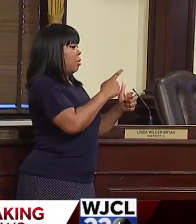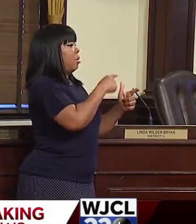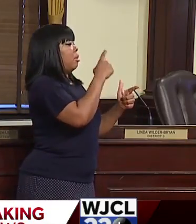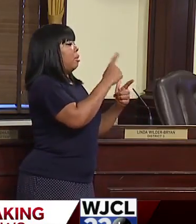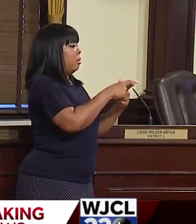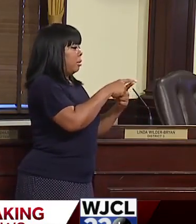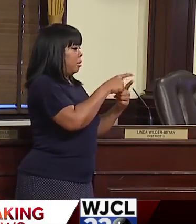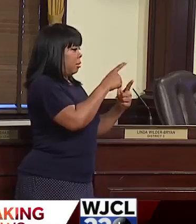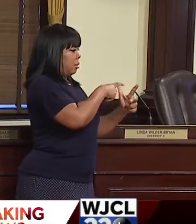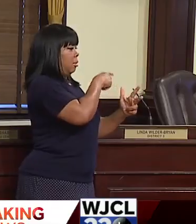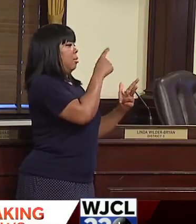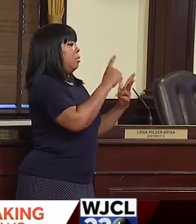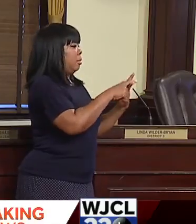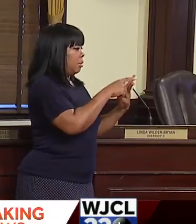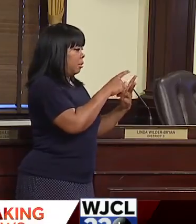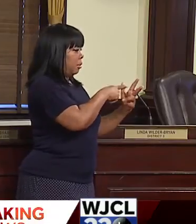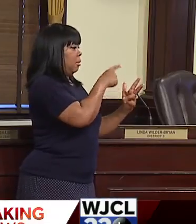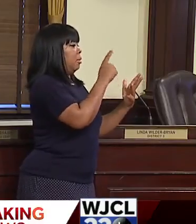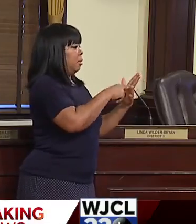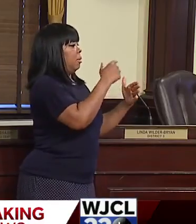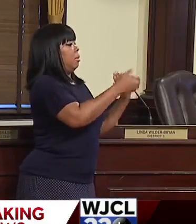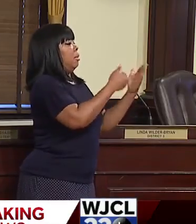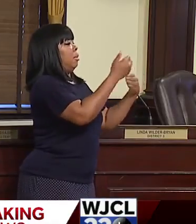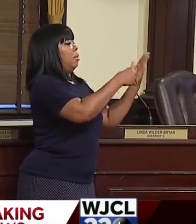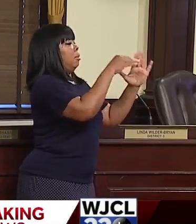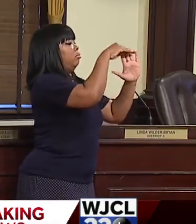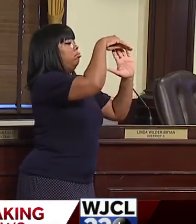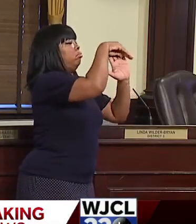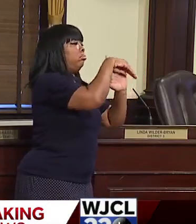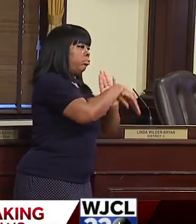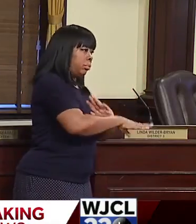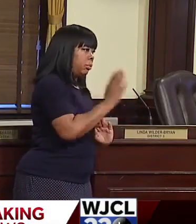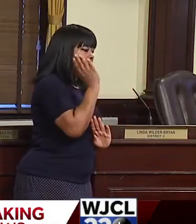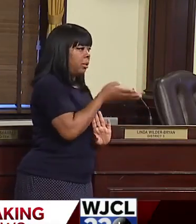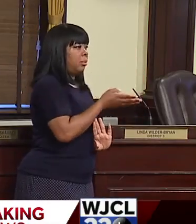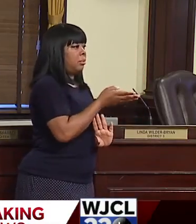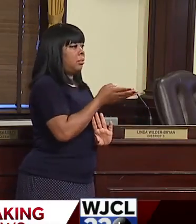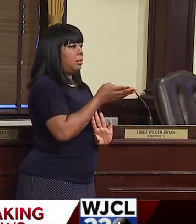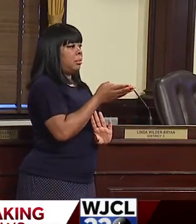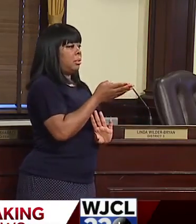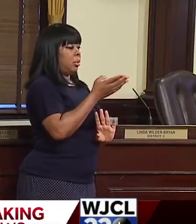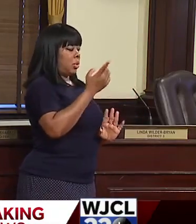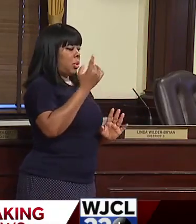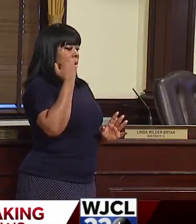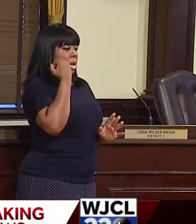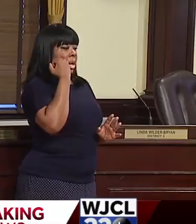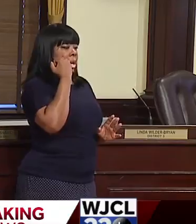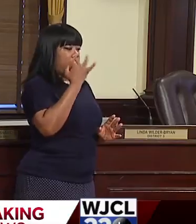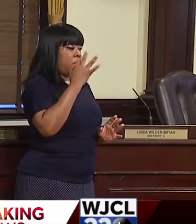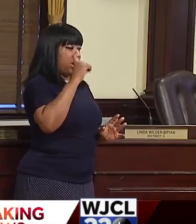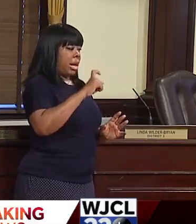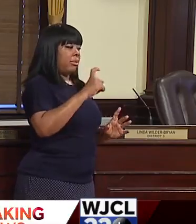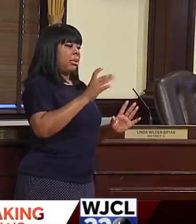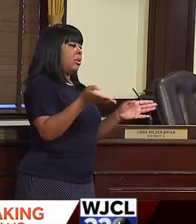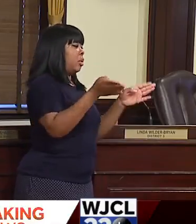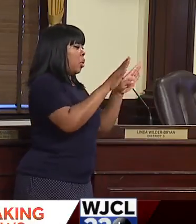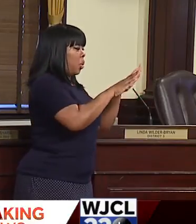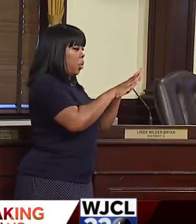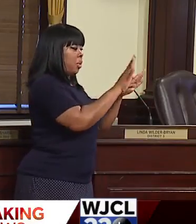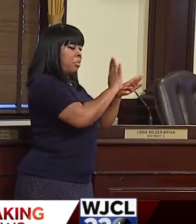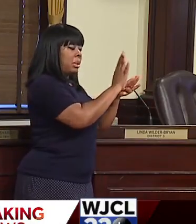occurs. And so for us, we want to make sure that if we do it, it's something we absolutely have to do.